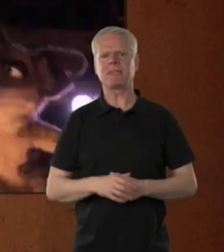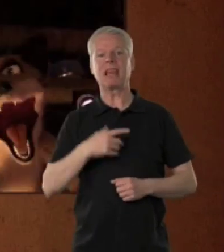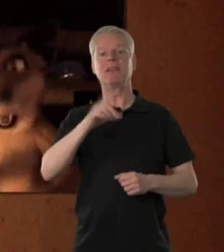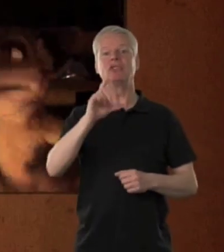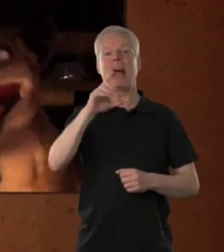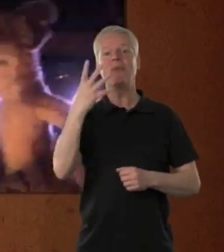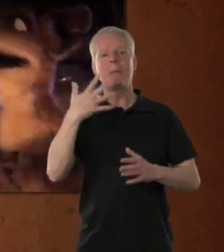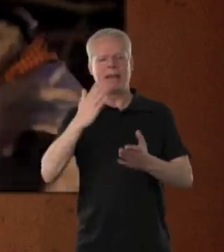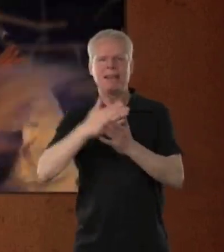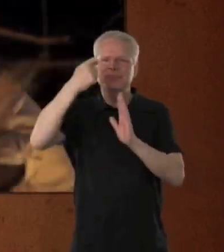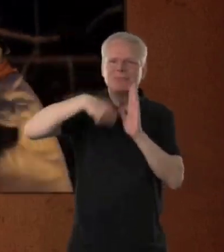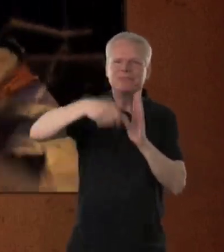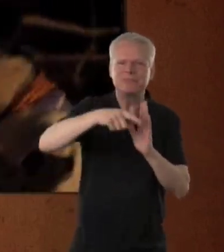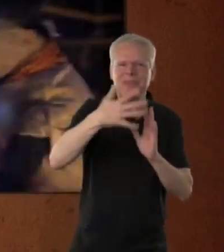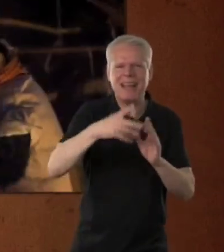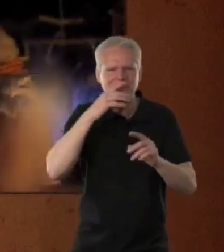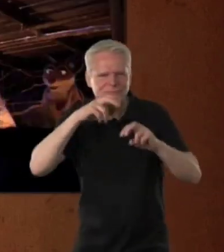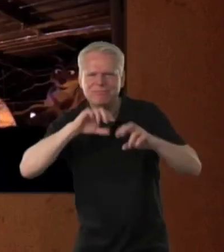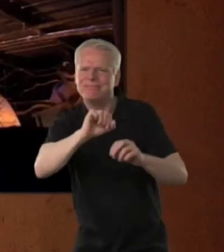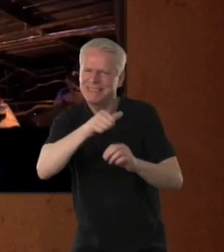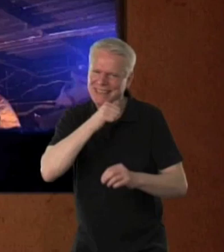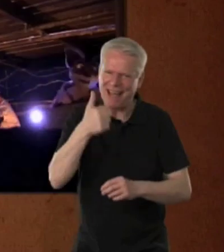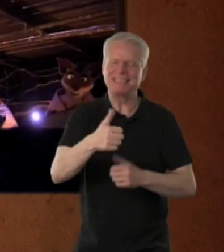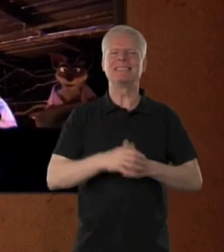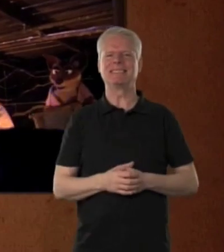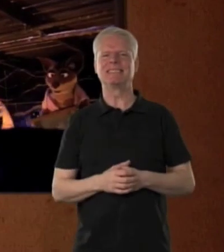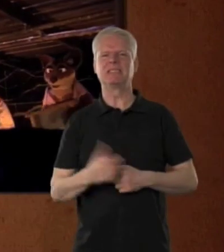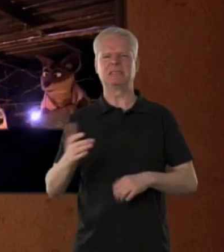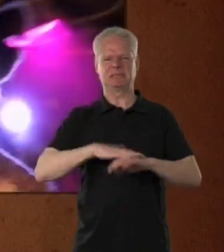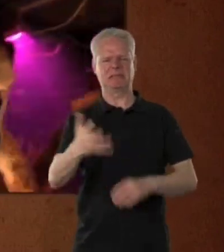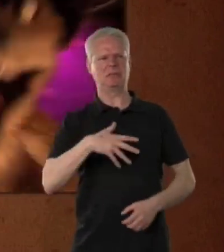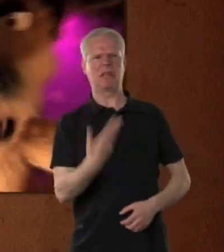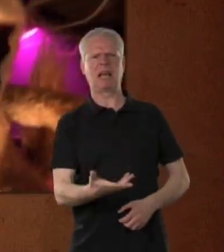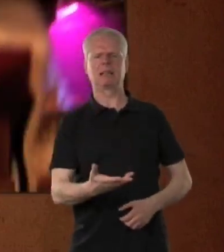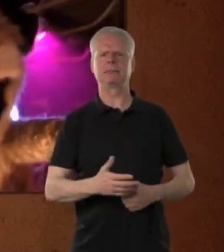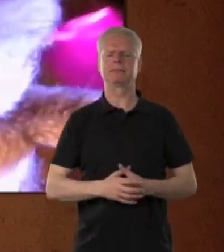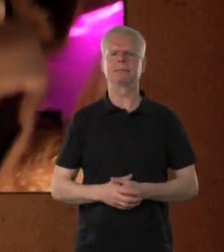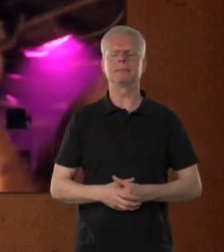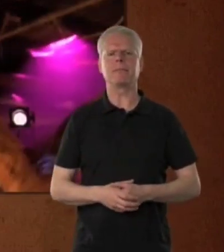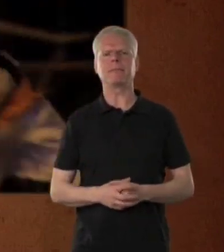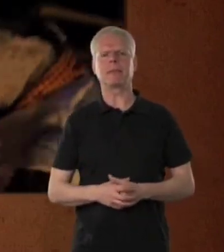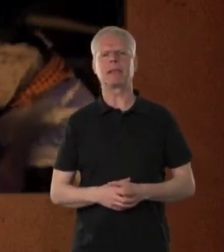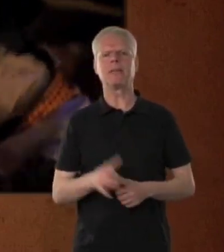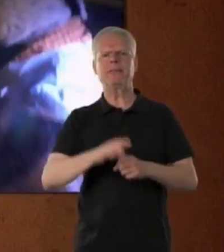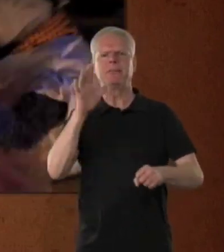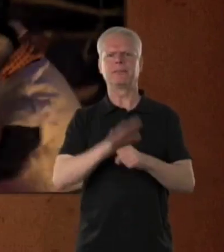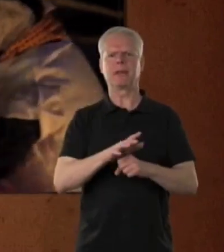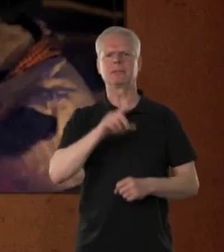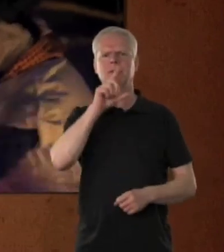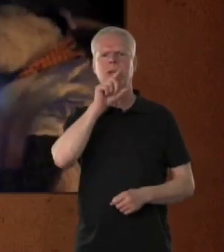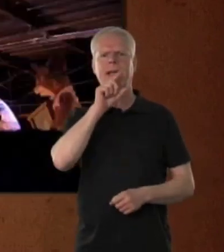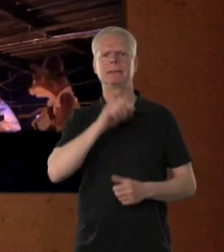Channel 4 make documentaries with them all the time. But no one cares about the plight of the foam pine. ****